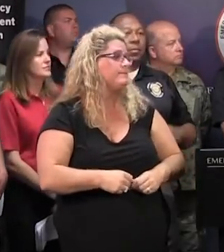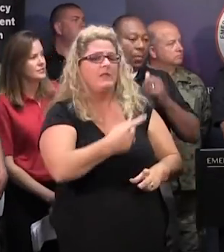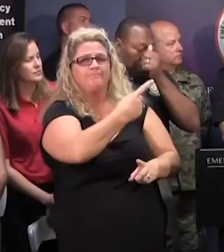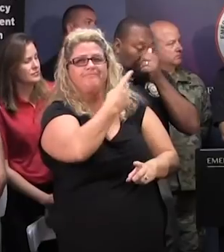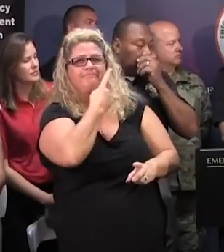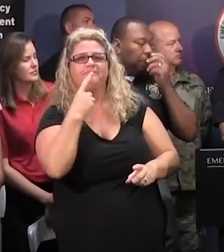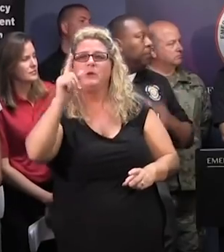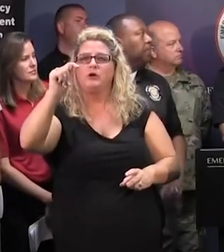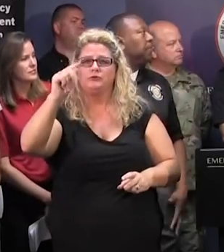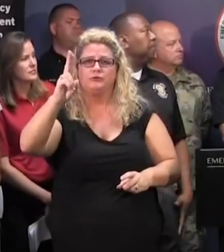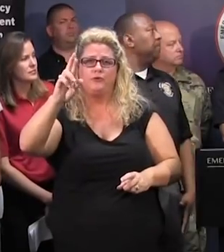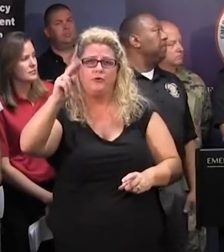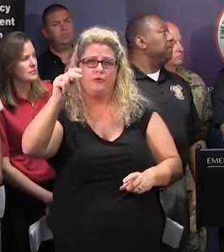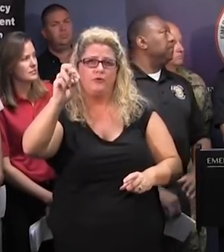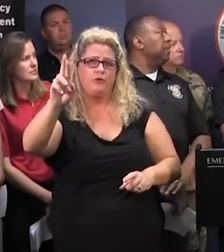Ms. Turner? Yes, sir.